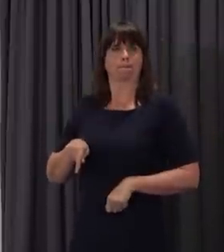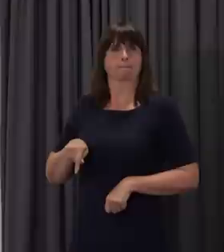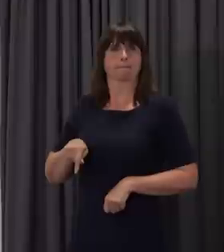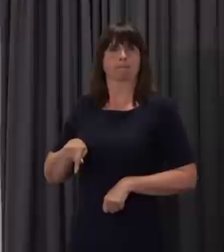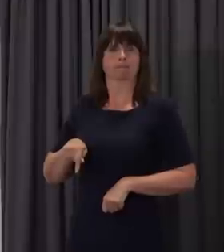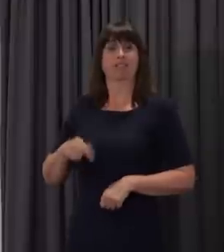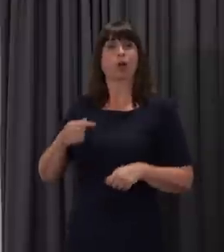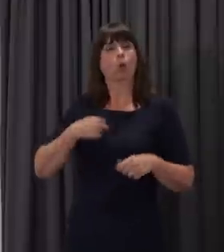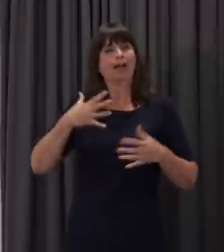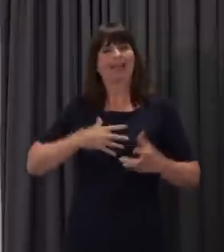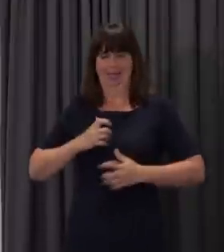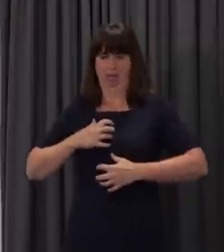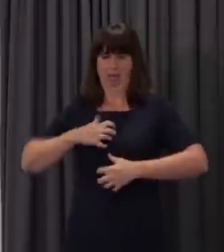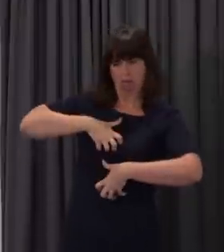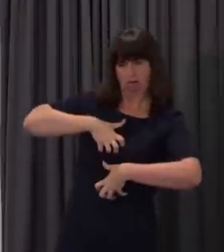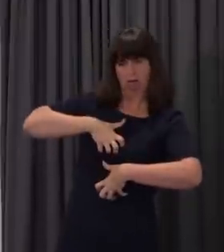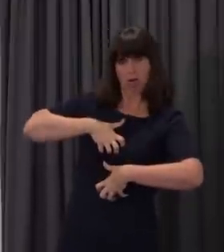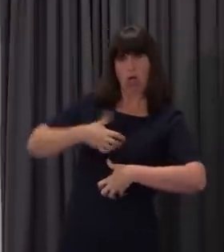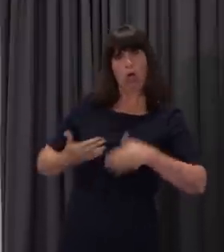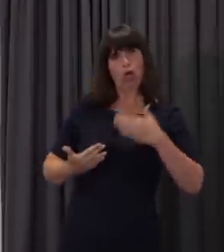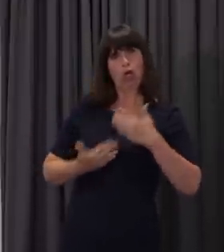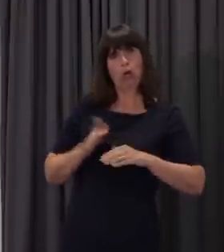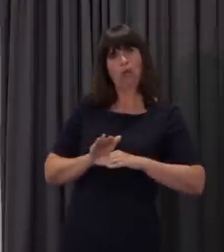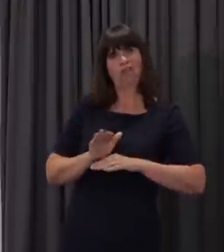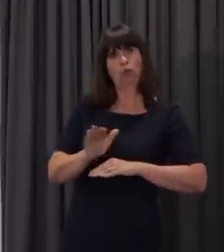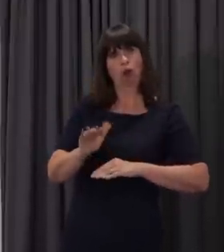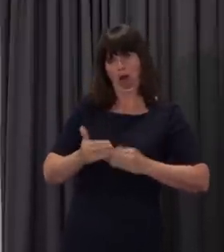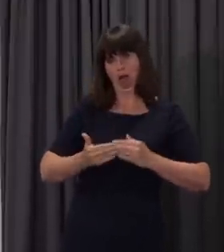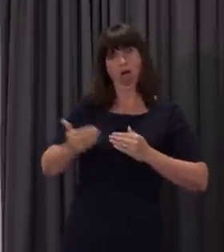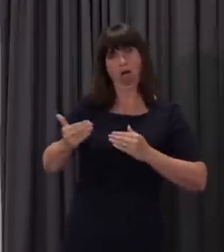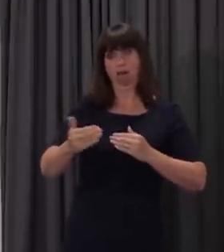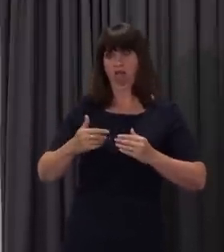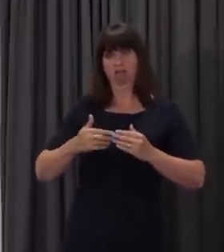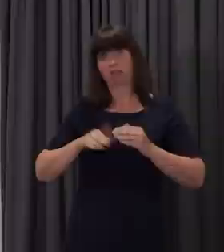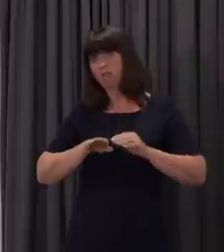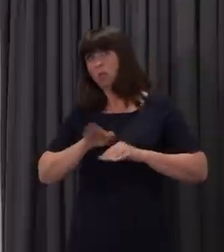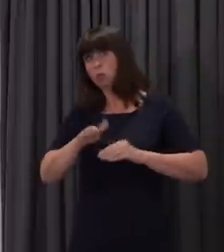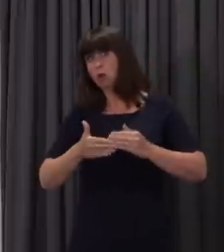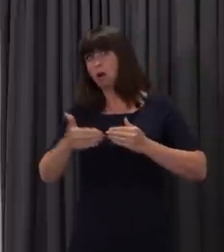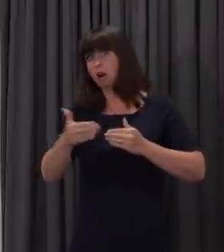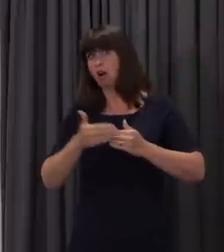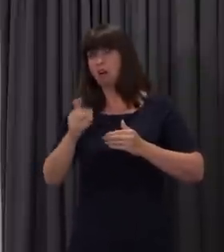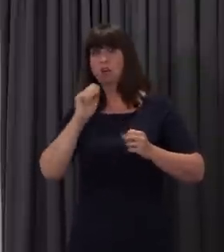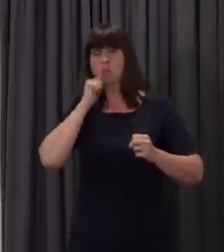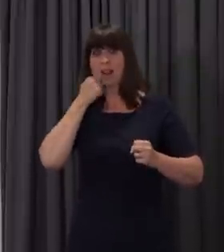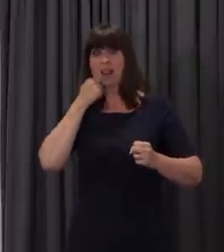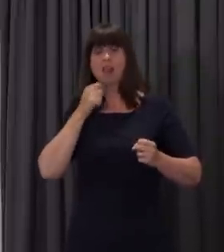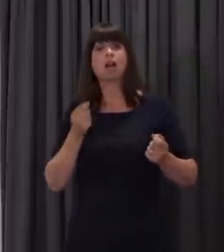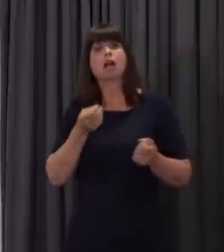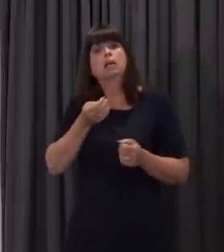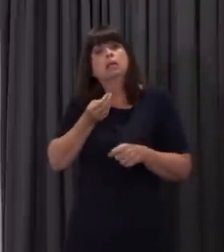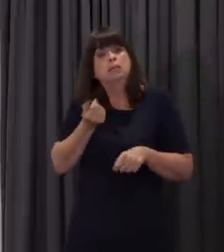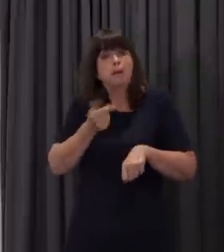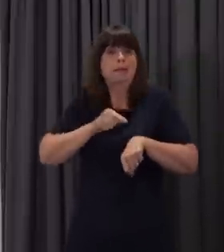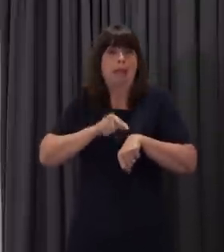have to begin that process of moving to that new normal, which will be limited contact face-to-face in